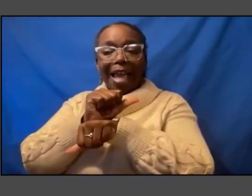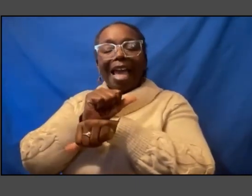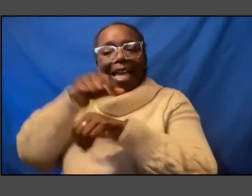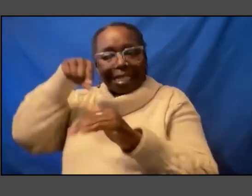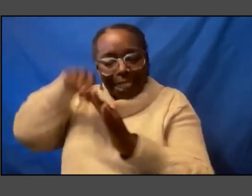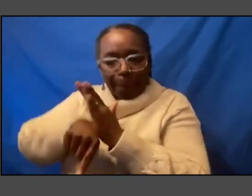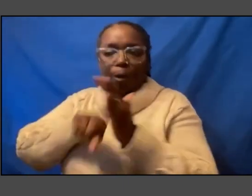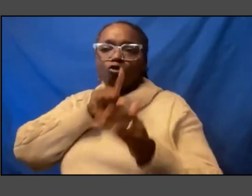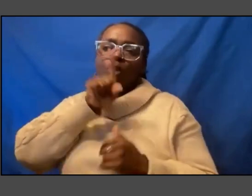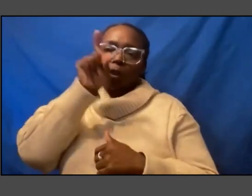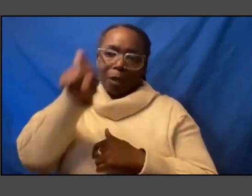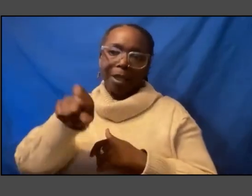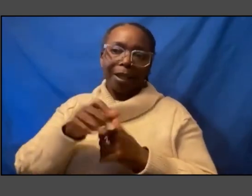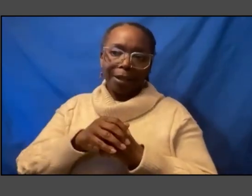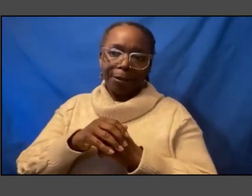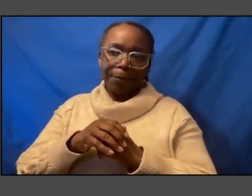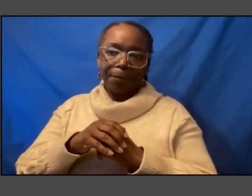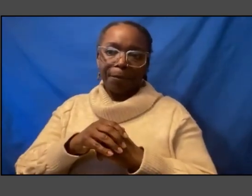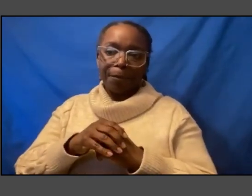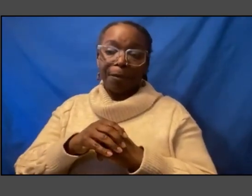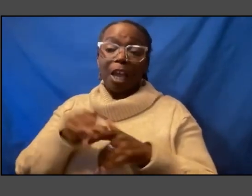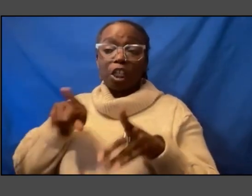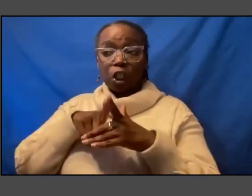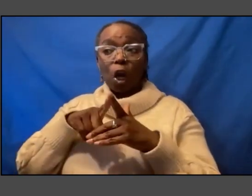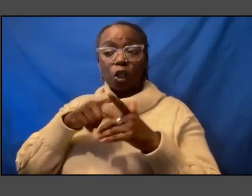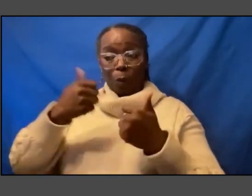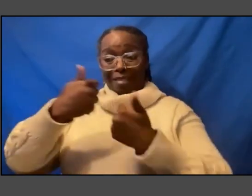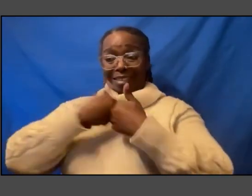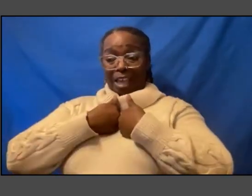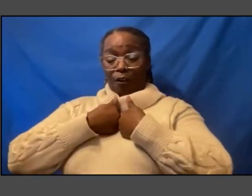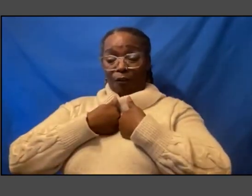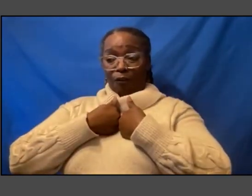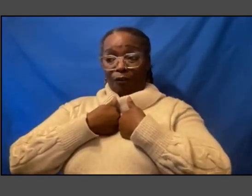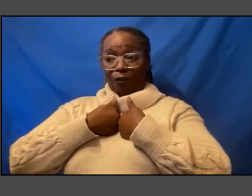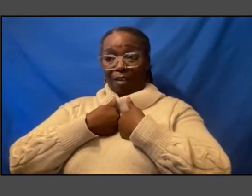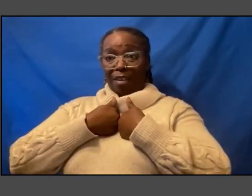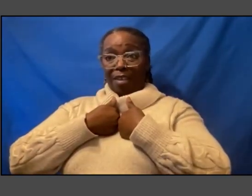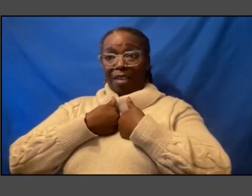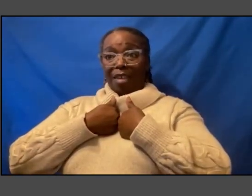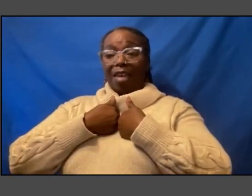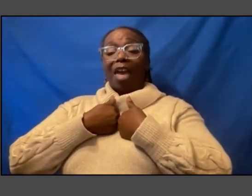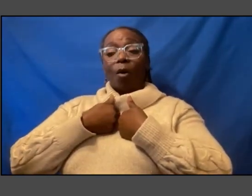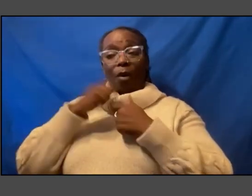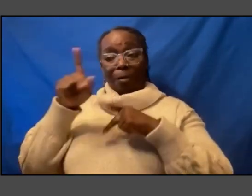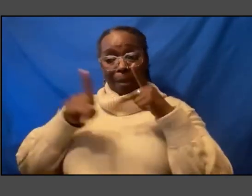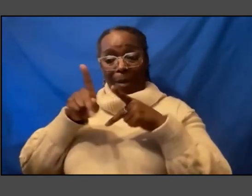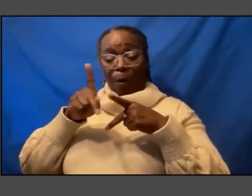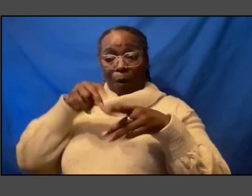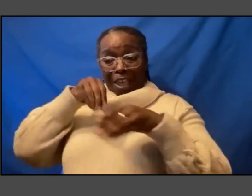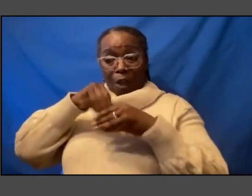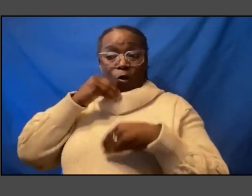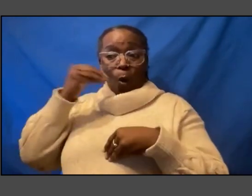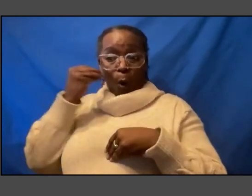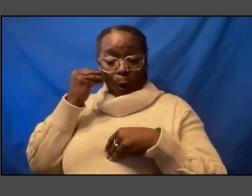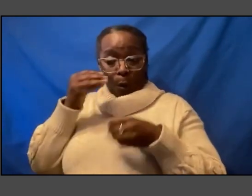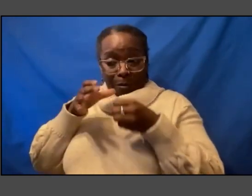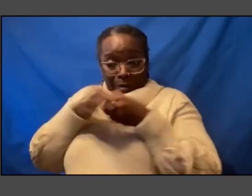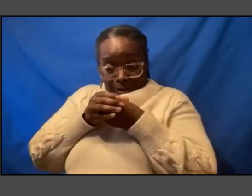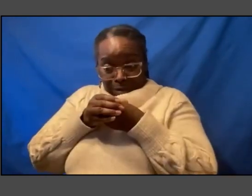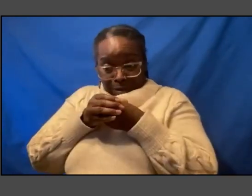and it starts with the self and it starts then with the human beings in your home you know so what that housewife is